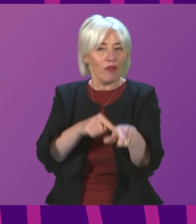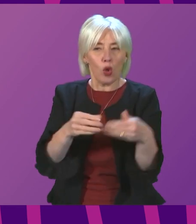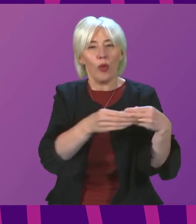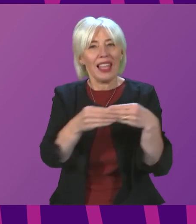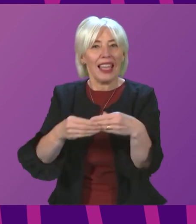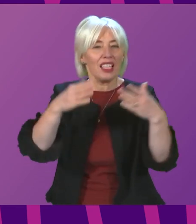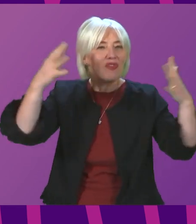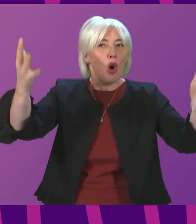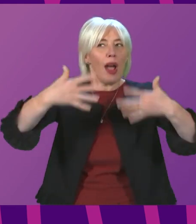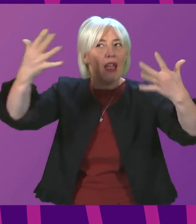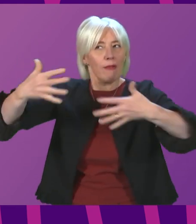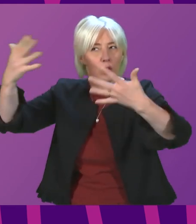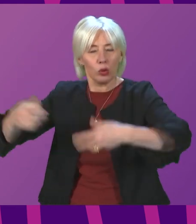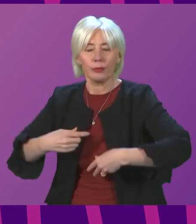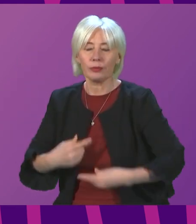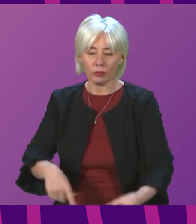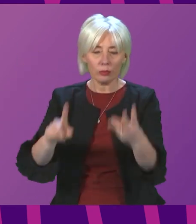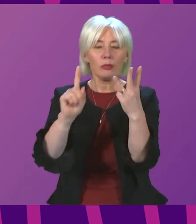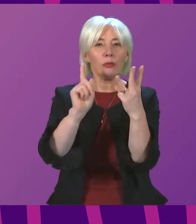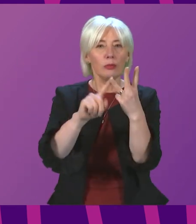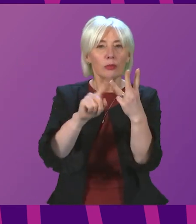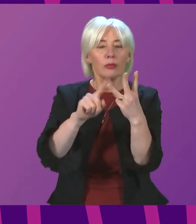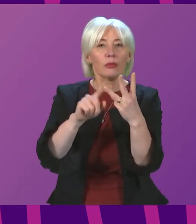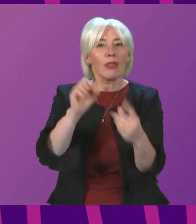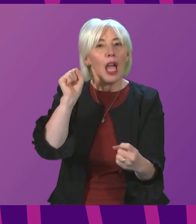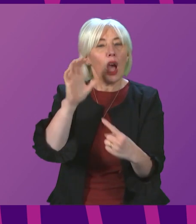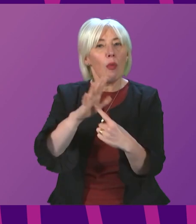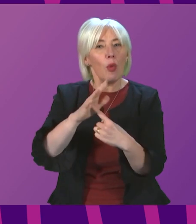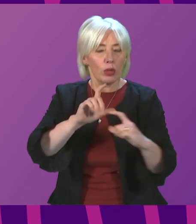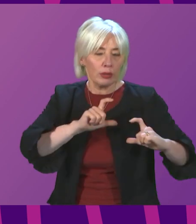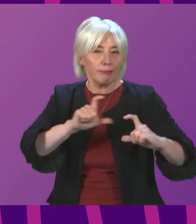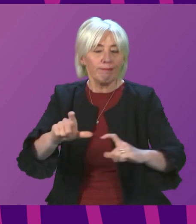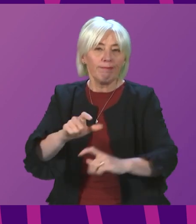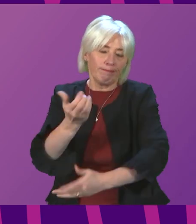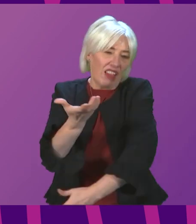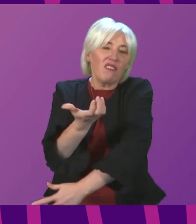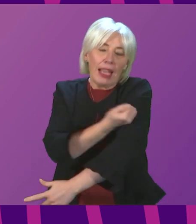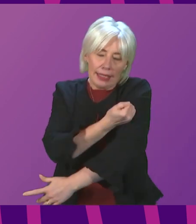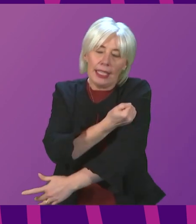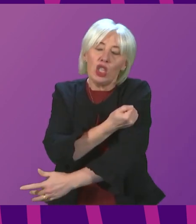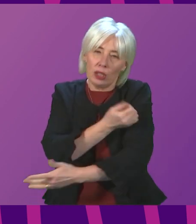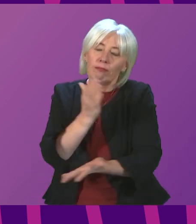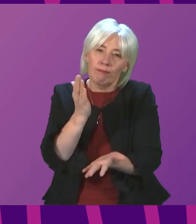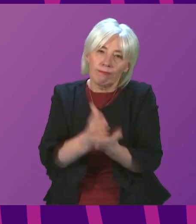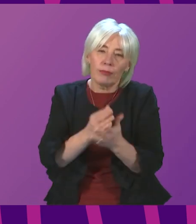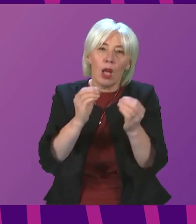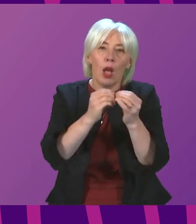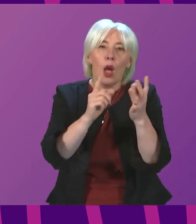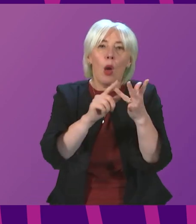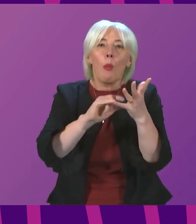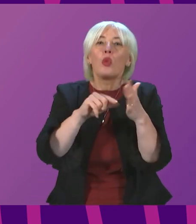The third issue I want to cover is the continued importance of vaccination and, in particular, of booster